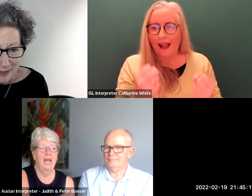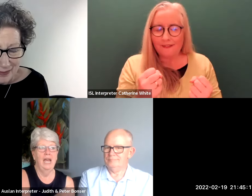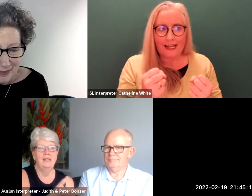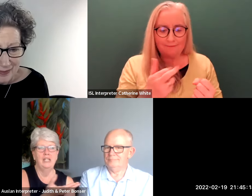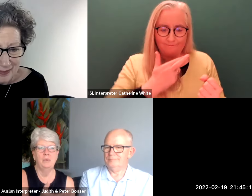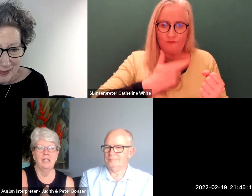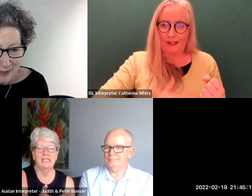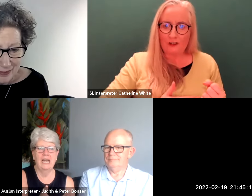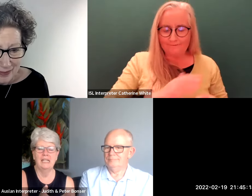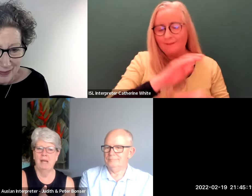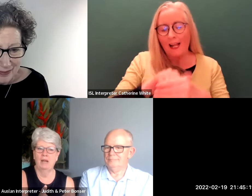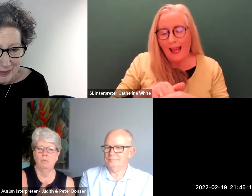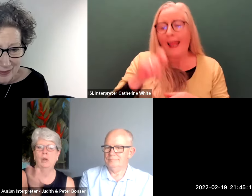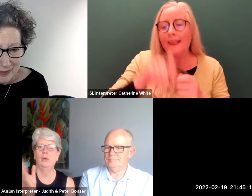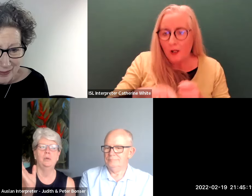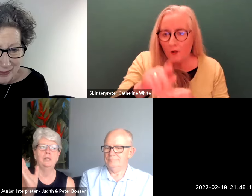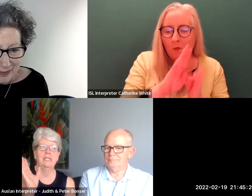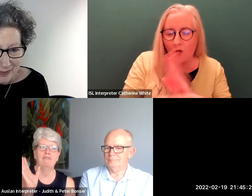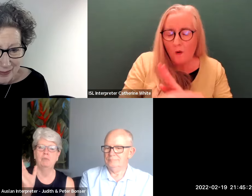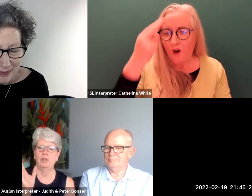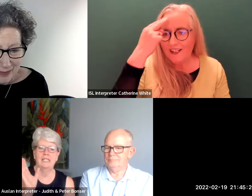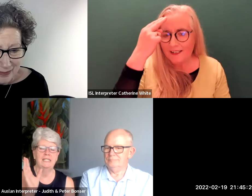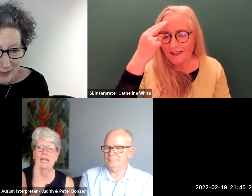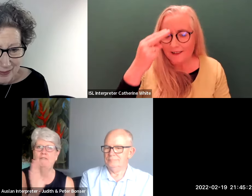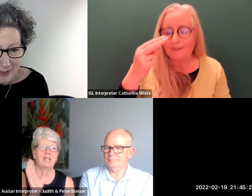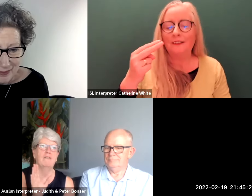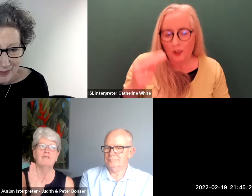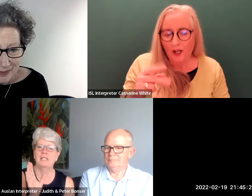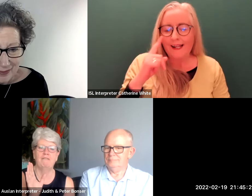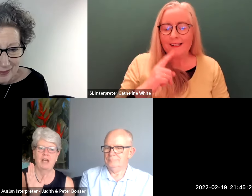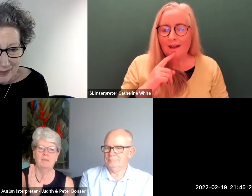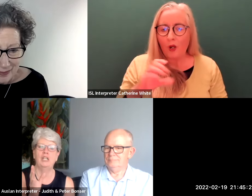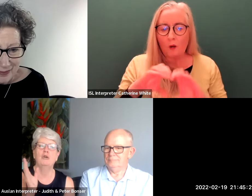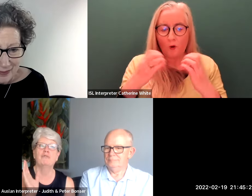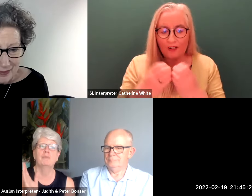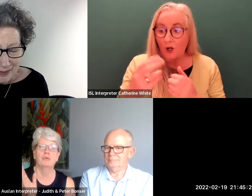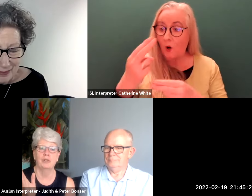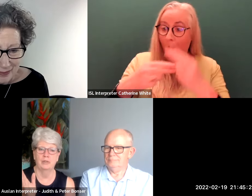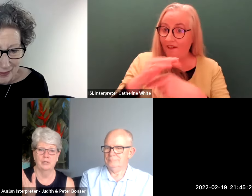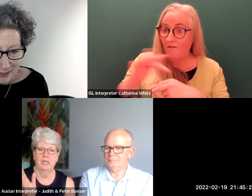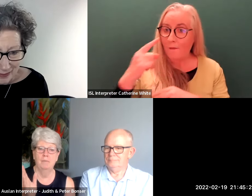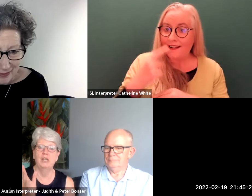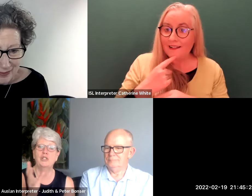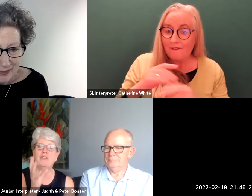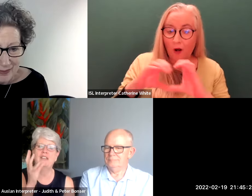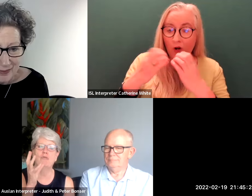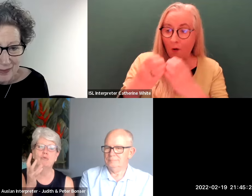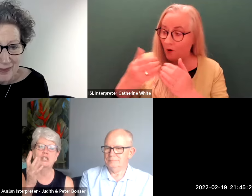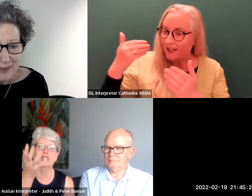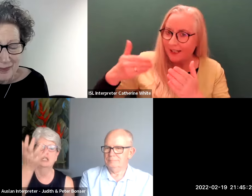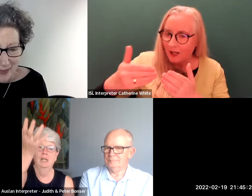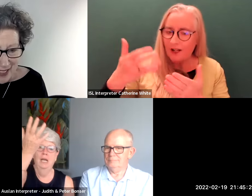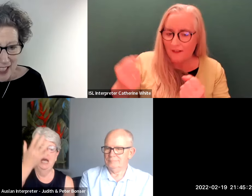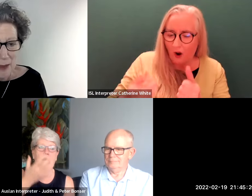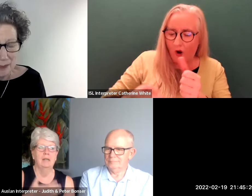and then you understand about who the deaf communities say if you come from a deaf family you're from royals because you've had that